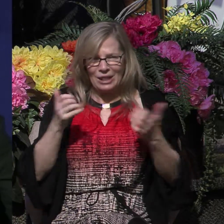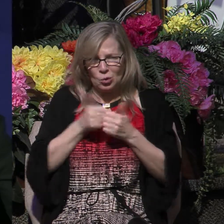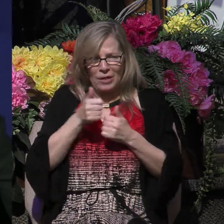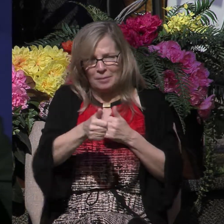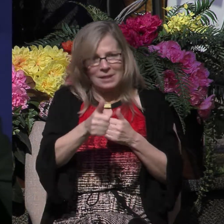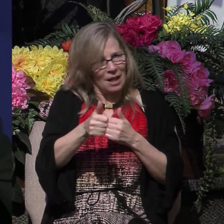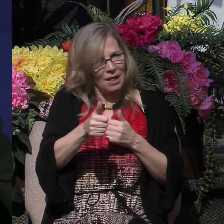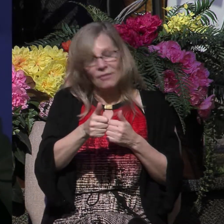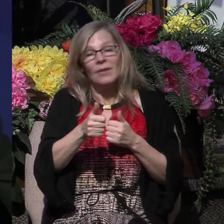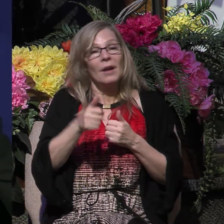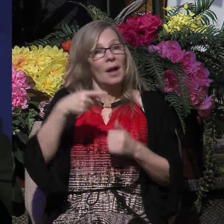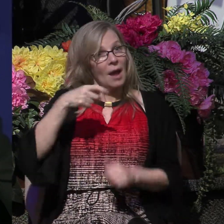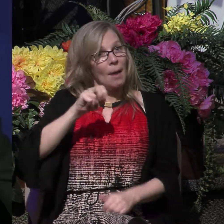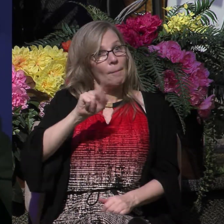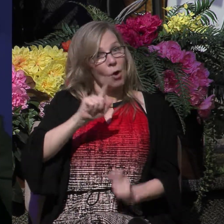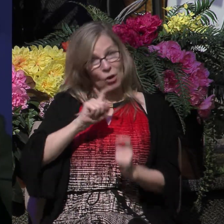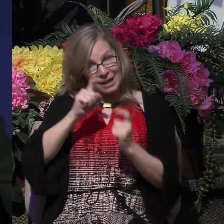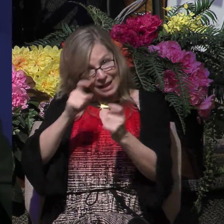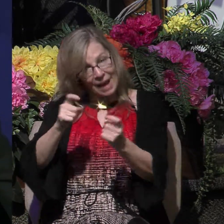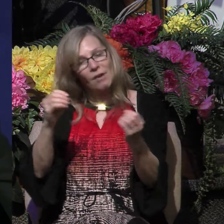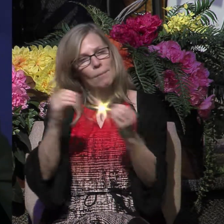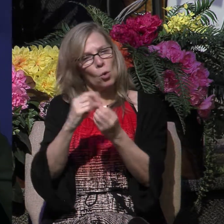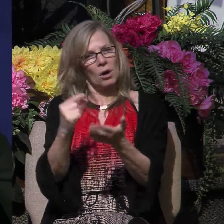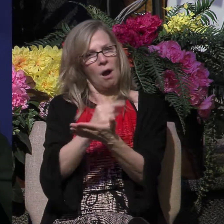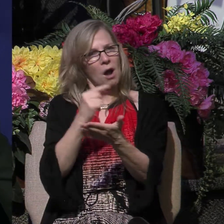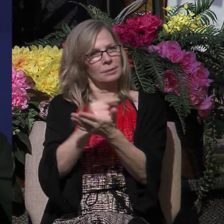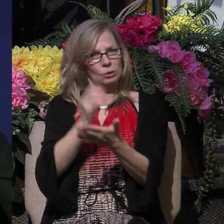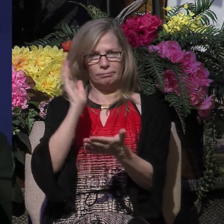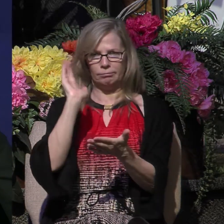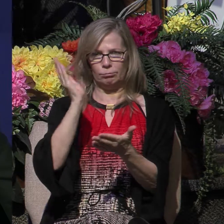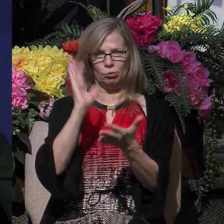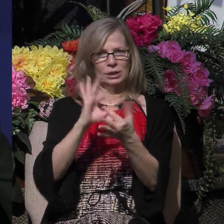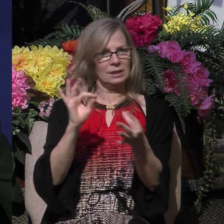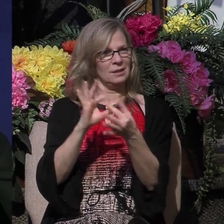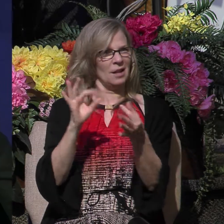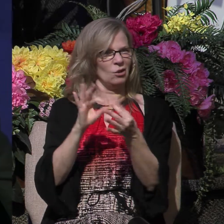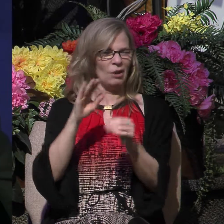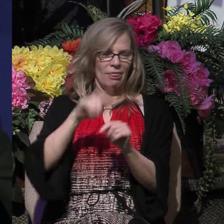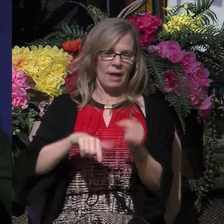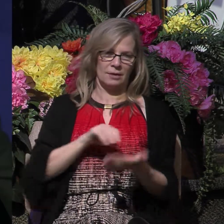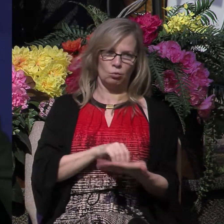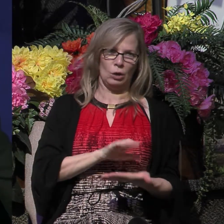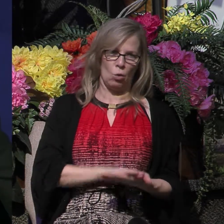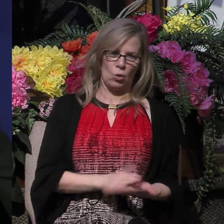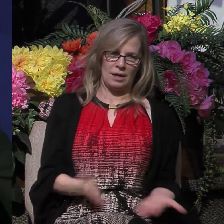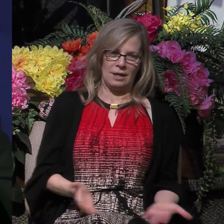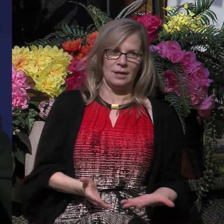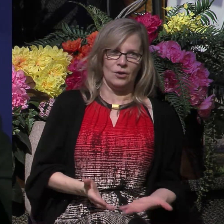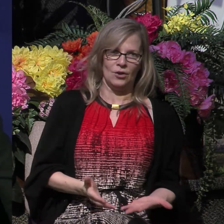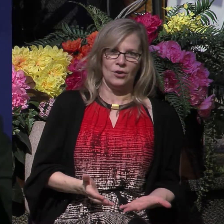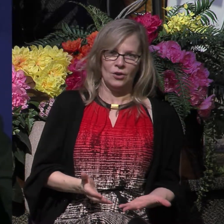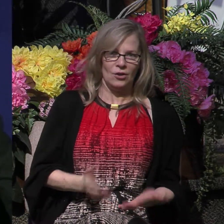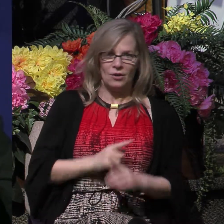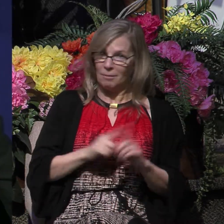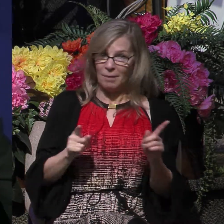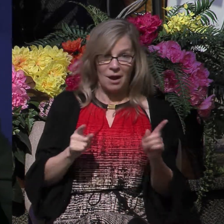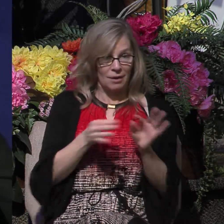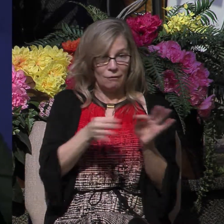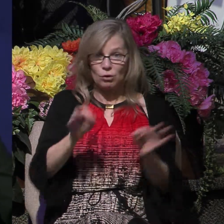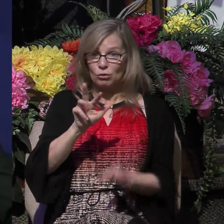Moreover, Paul gave him a more extensive gospel presentation than is recorded for us in Acts 16, 31. Verse 32 says, they